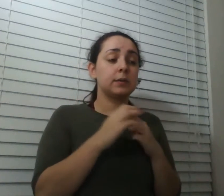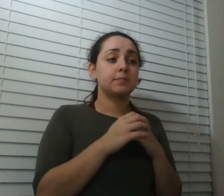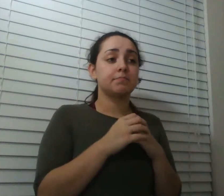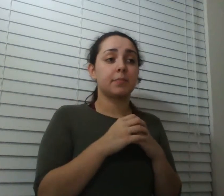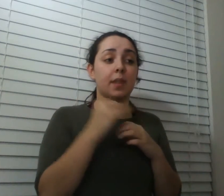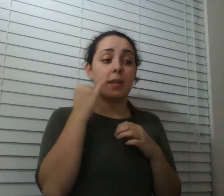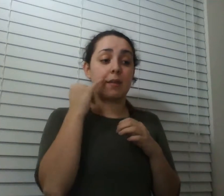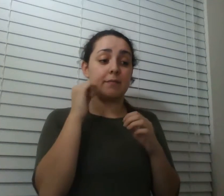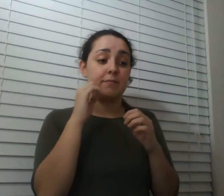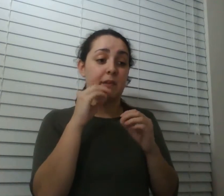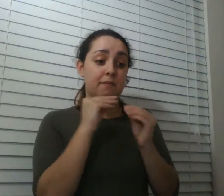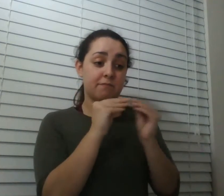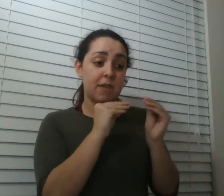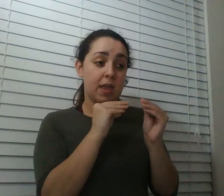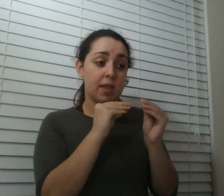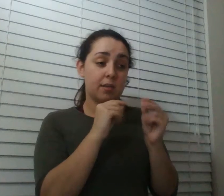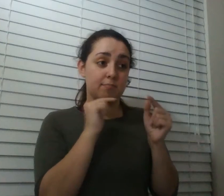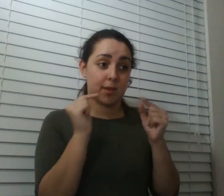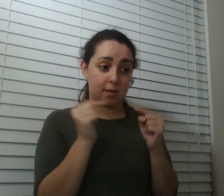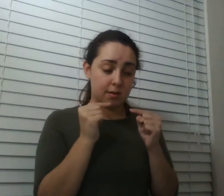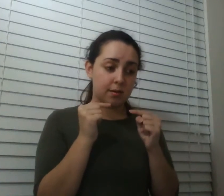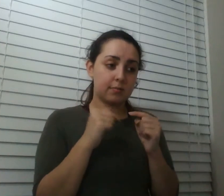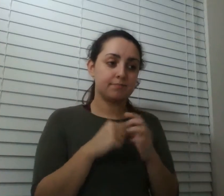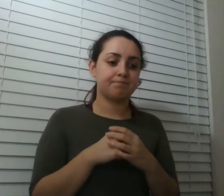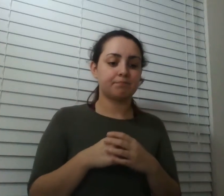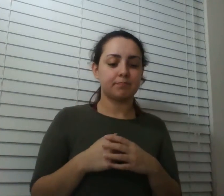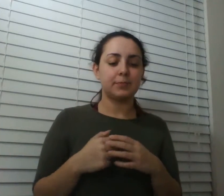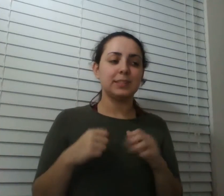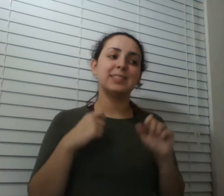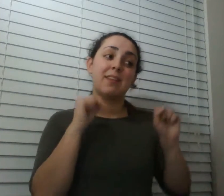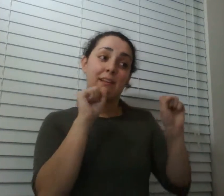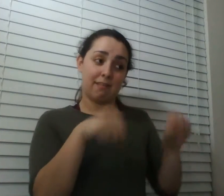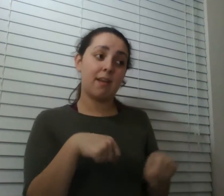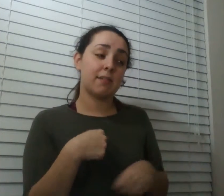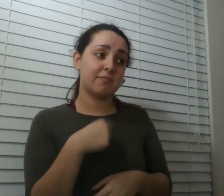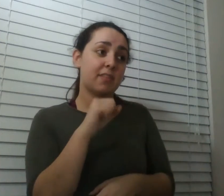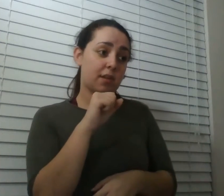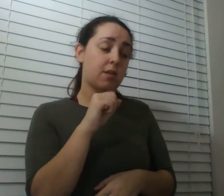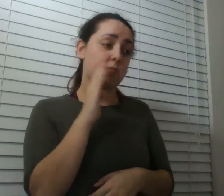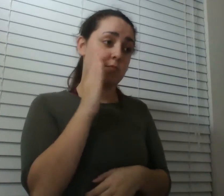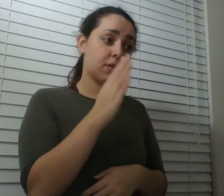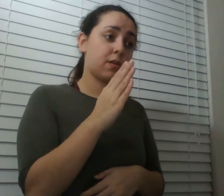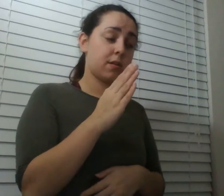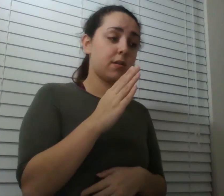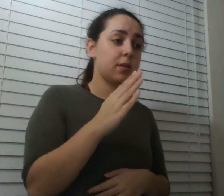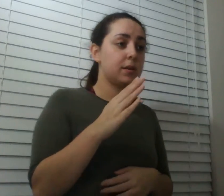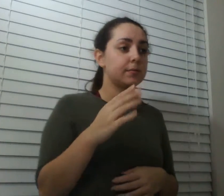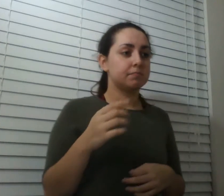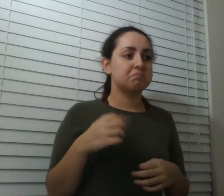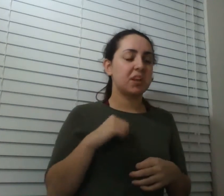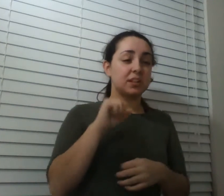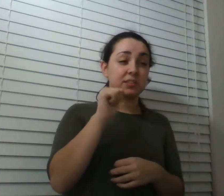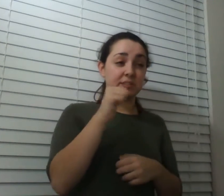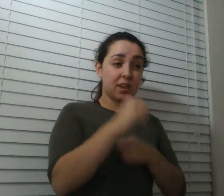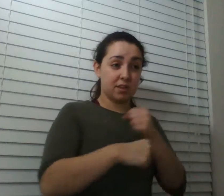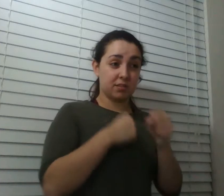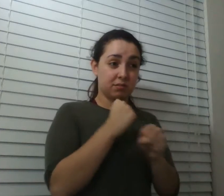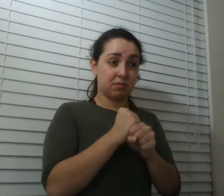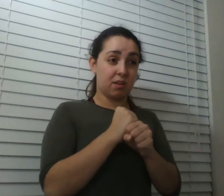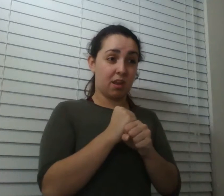wow for me that was basically the first time i felt like i understood her pain but